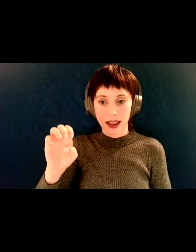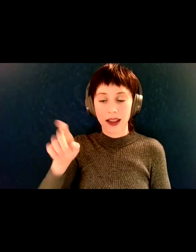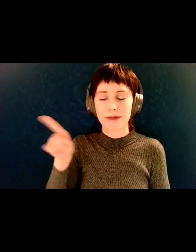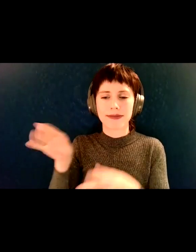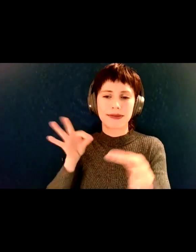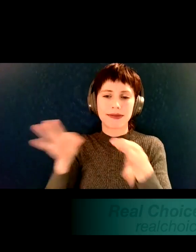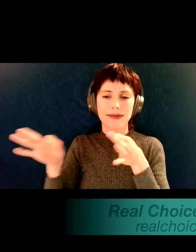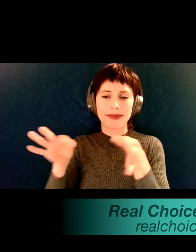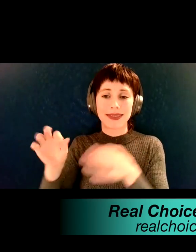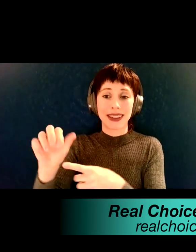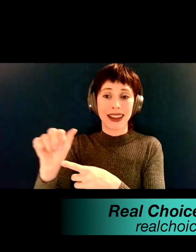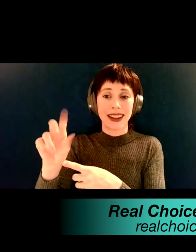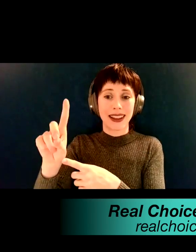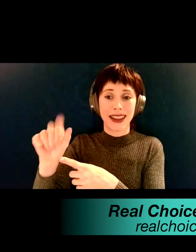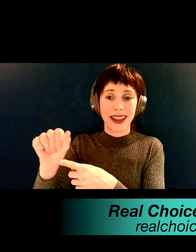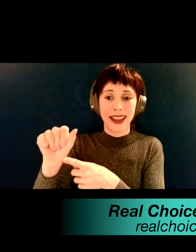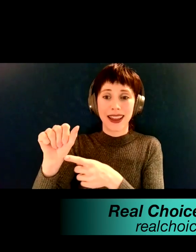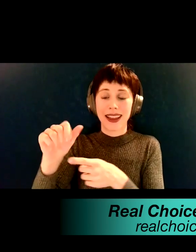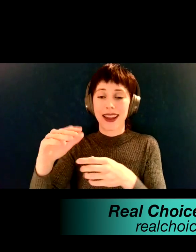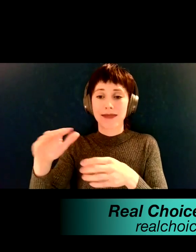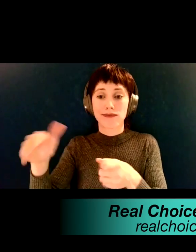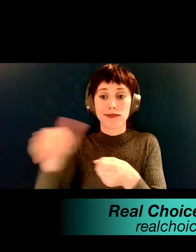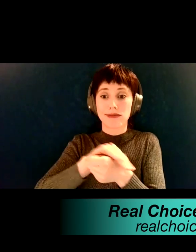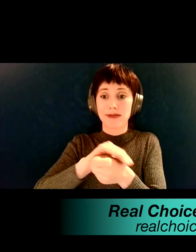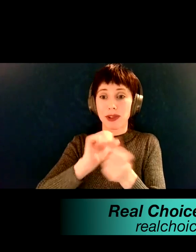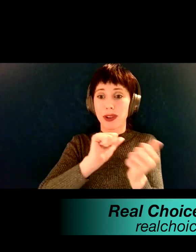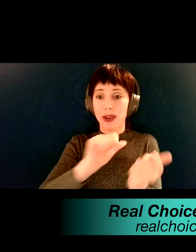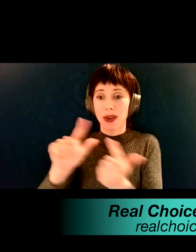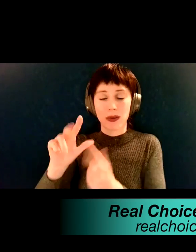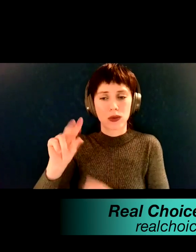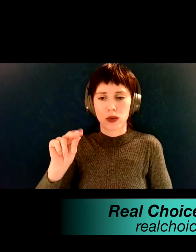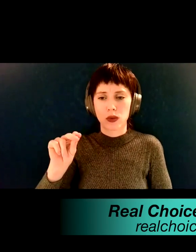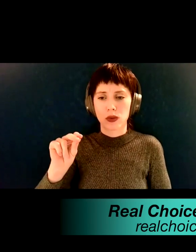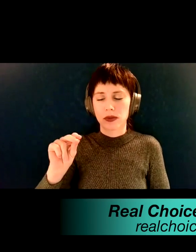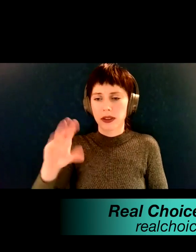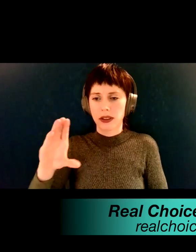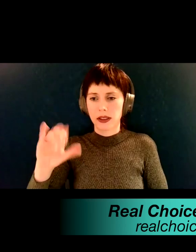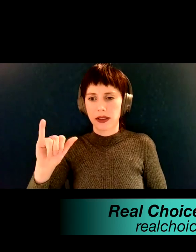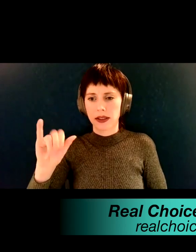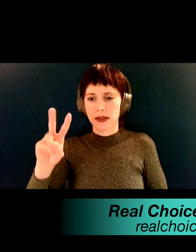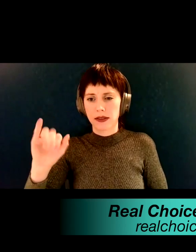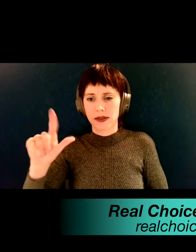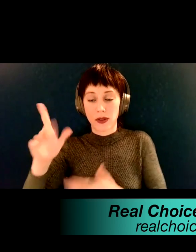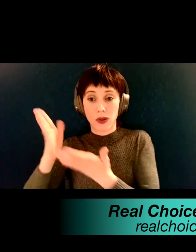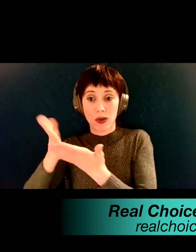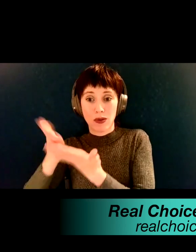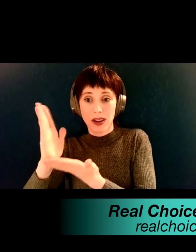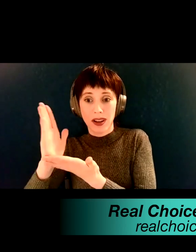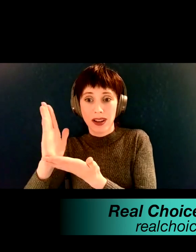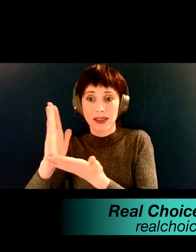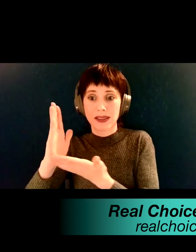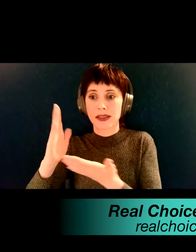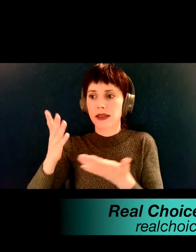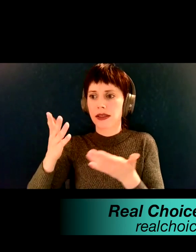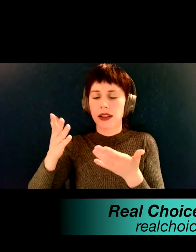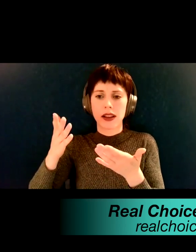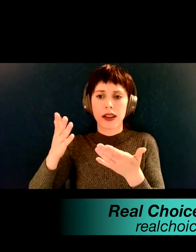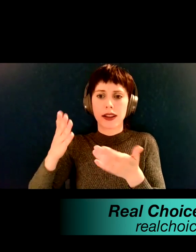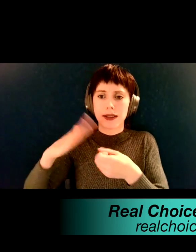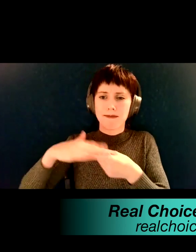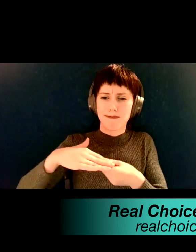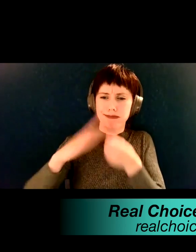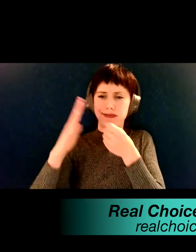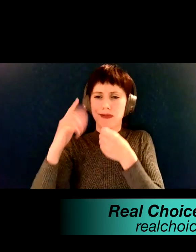civil rights didn't catch everything. You know, we're, we're looking back and saying, why didn't this law that was made 30 years ago do all of these things? And we're trying to,